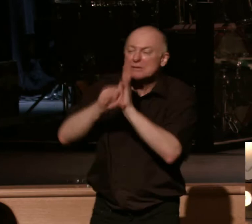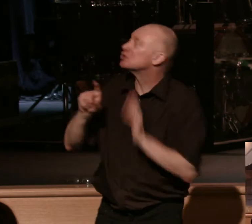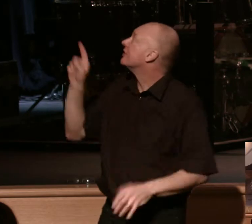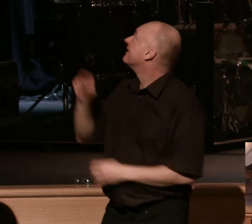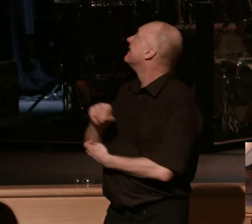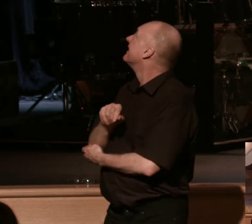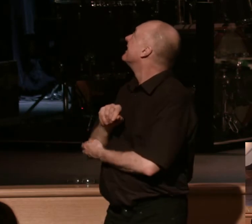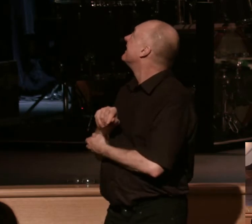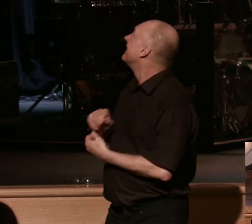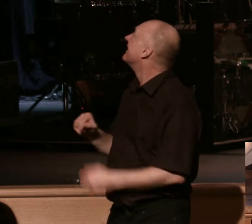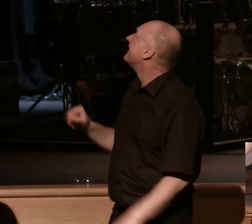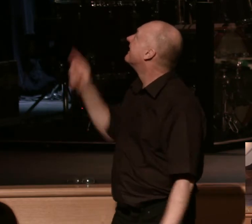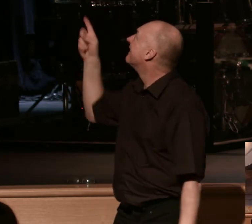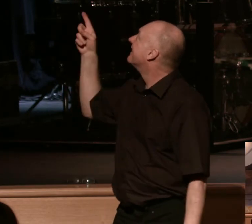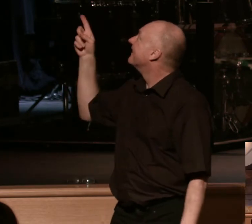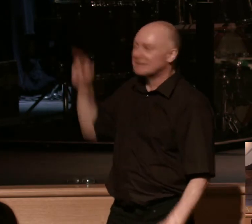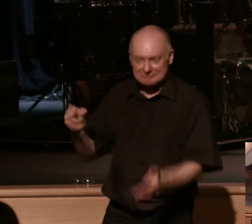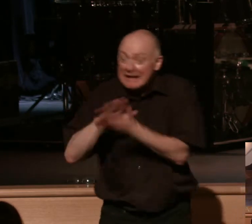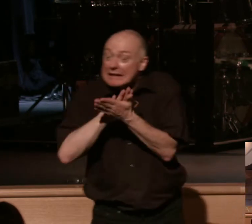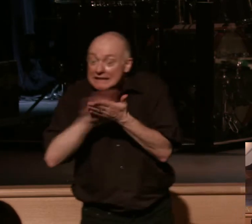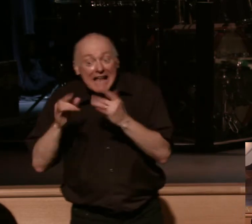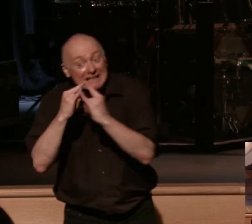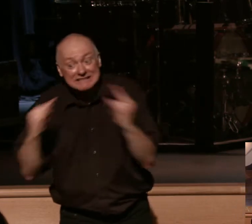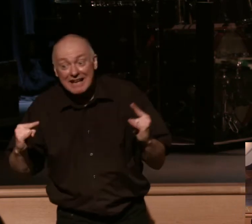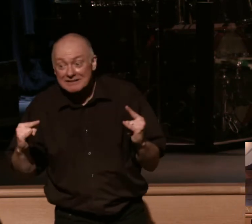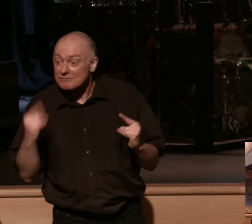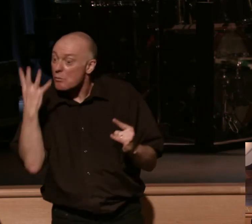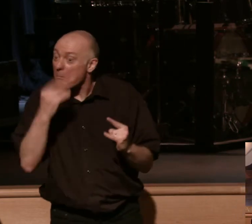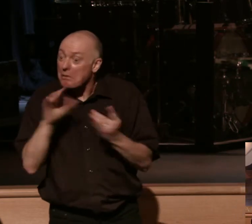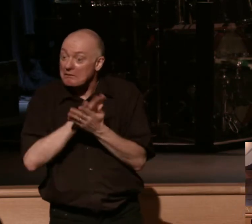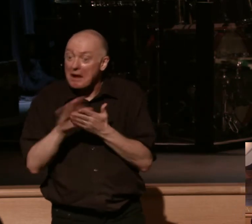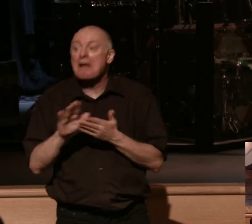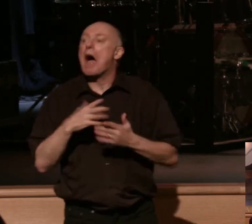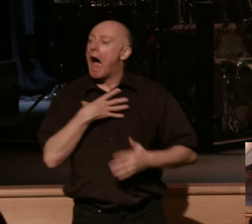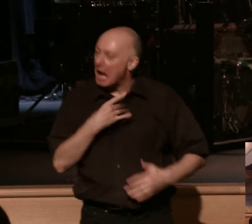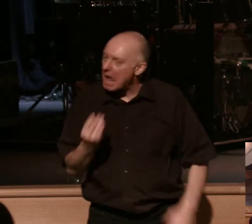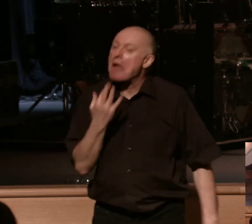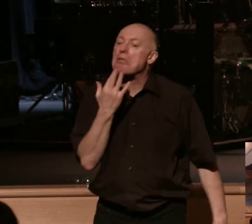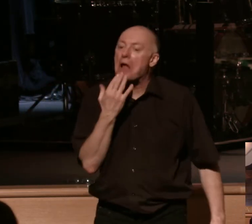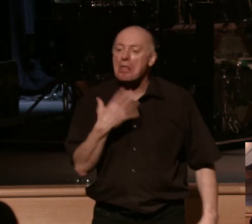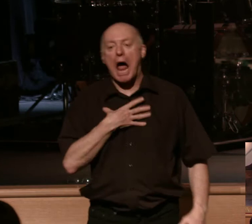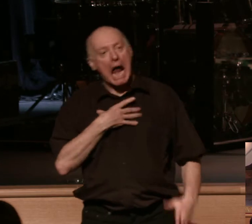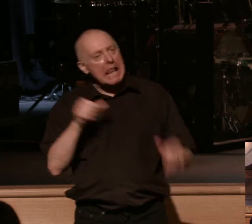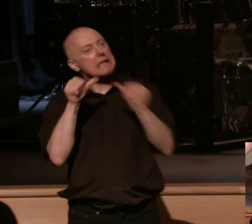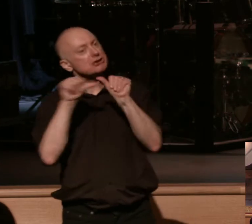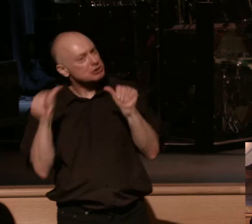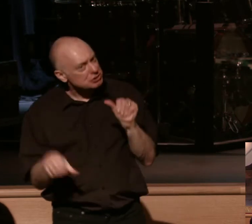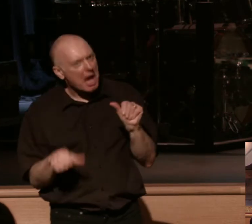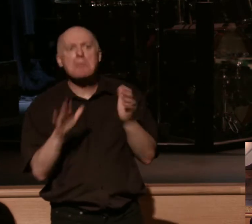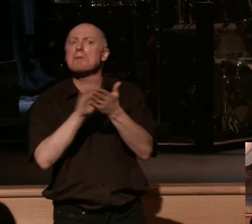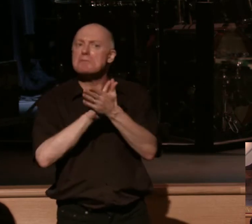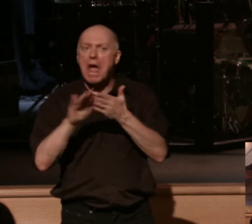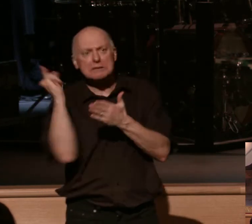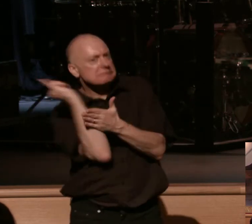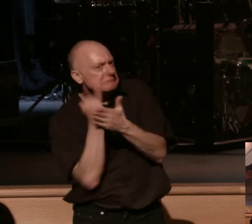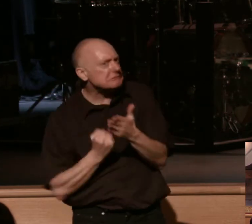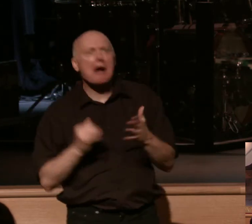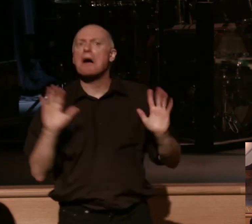Now, I want to say this, okay, this is a nice tent, pretty nice tent. I like the color, I like its shape, it seems to be well designed, its